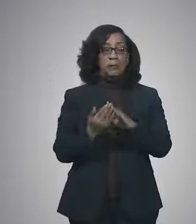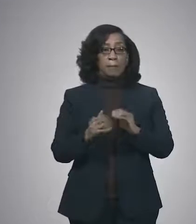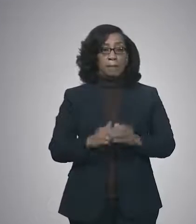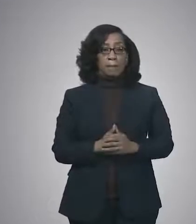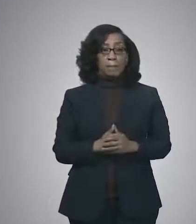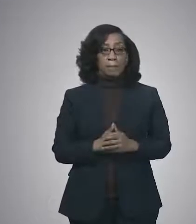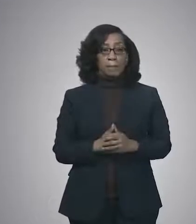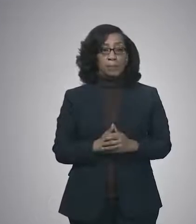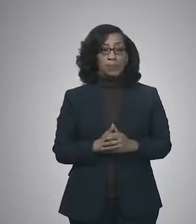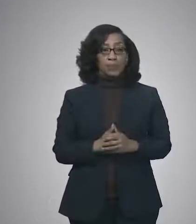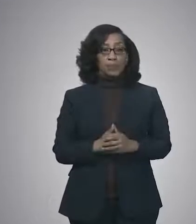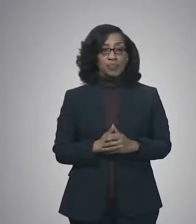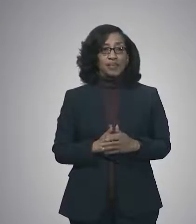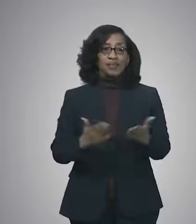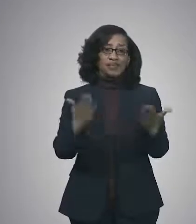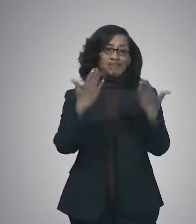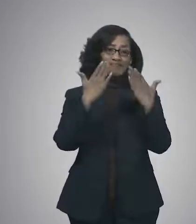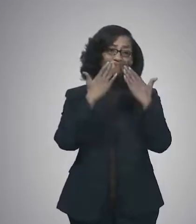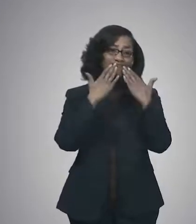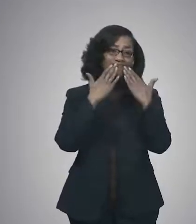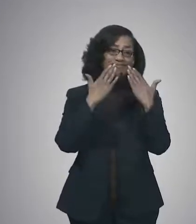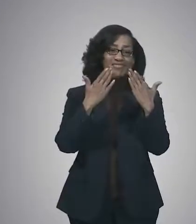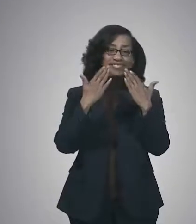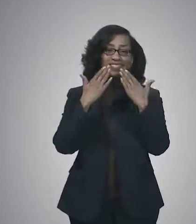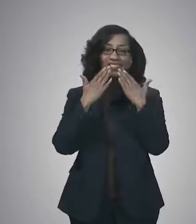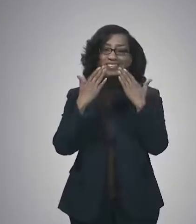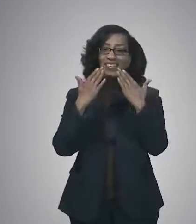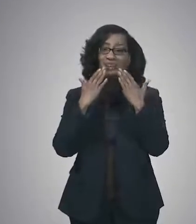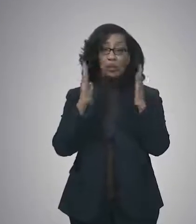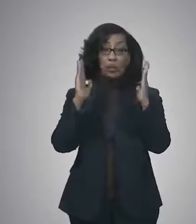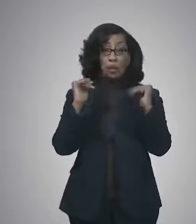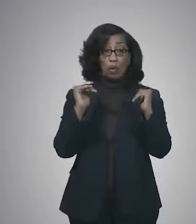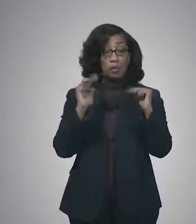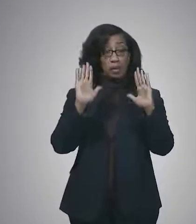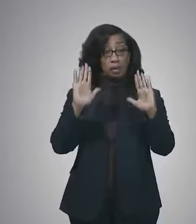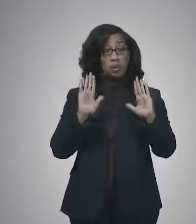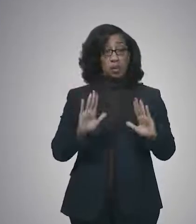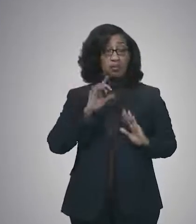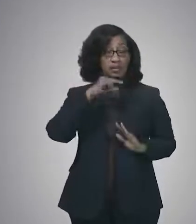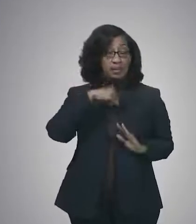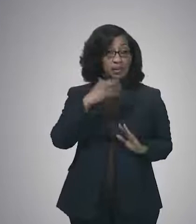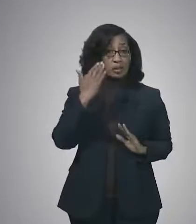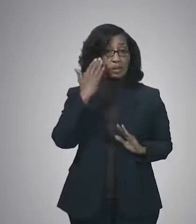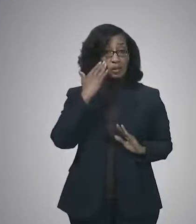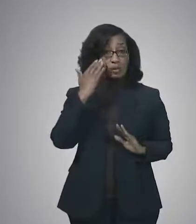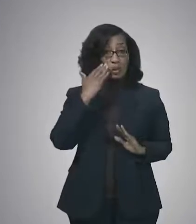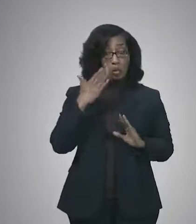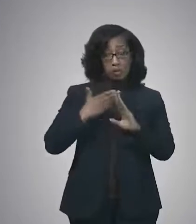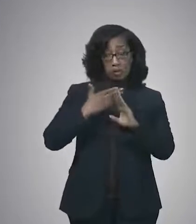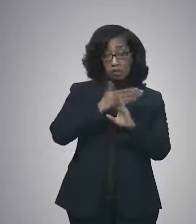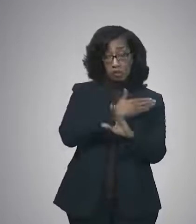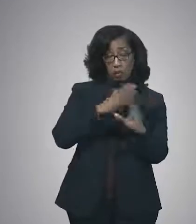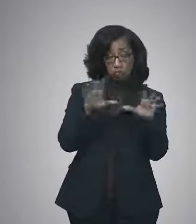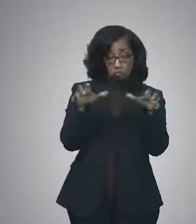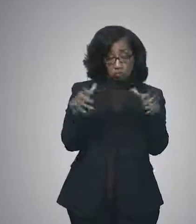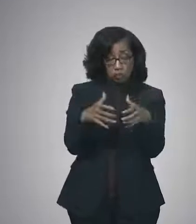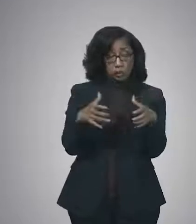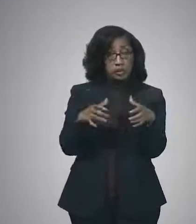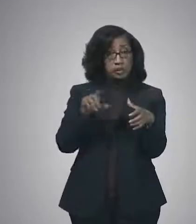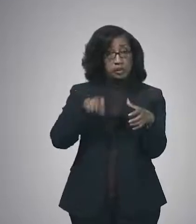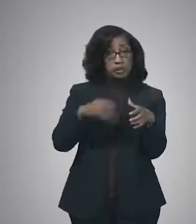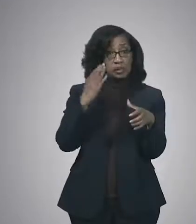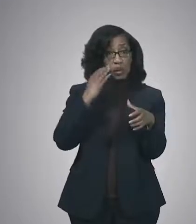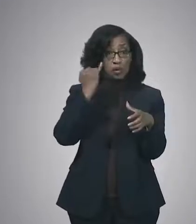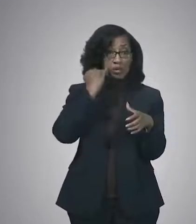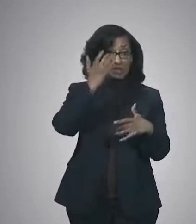ground. So with that, we thank you. Hope everybody had a wonderful Thanksgiving. Know your status before you gather. Make that part of your holiday